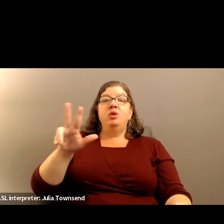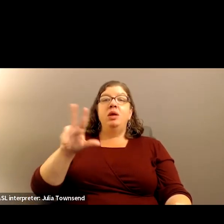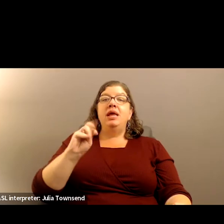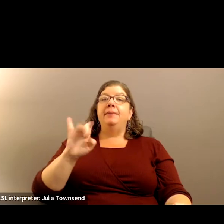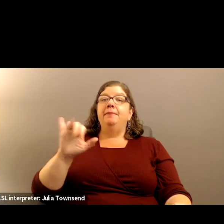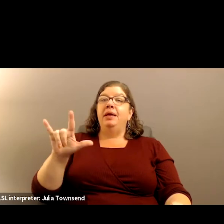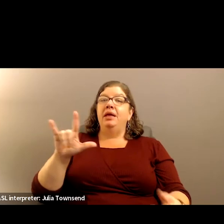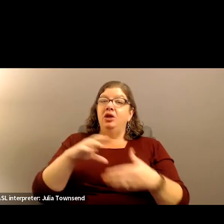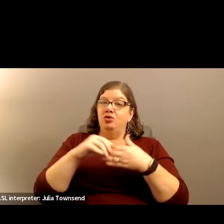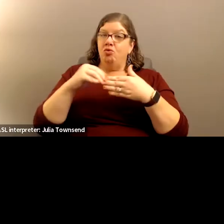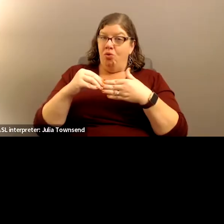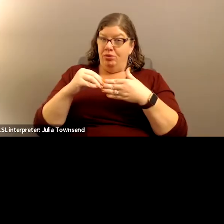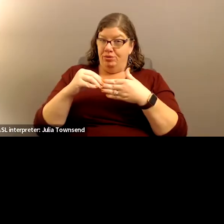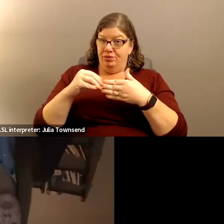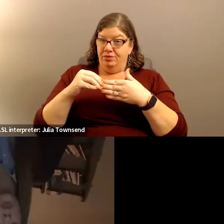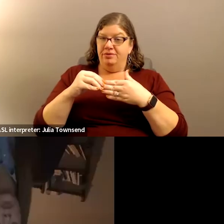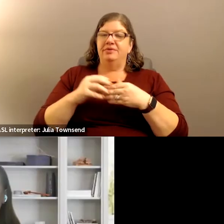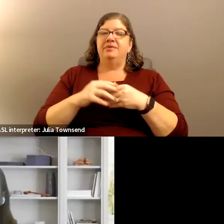Okay. Okay.